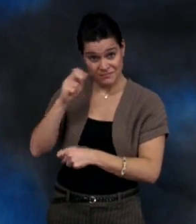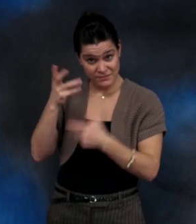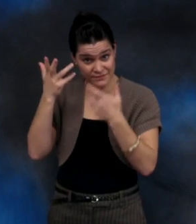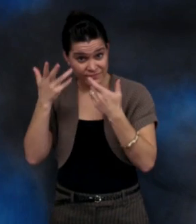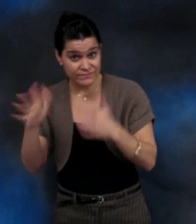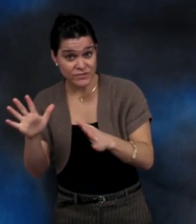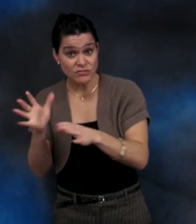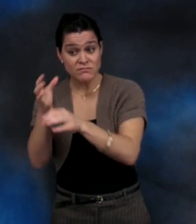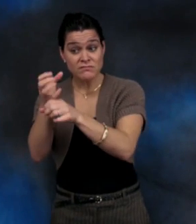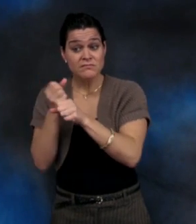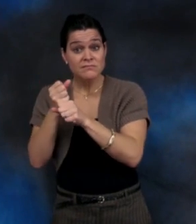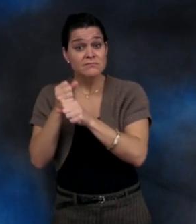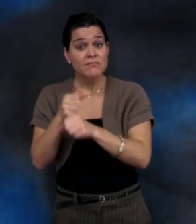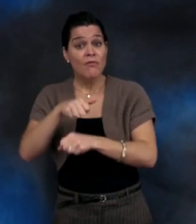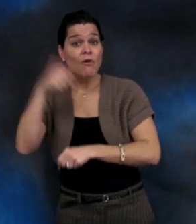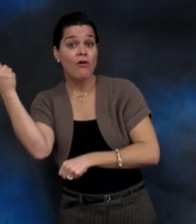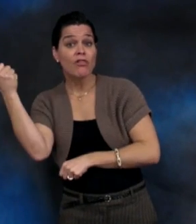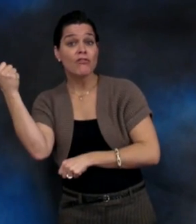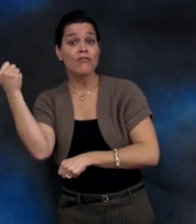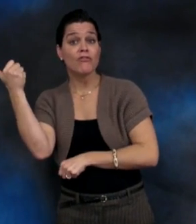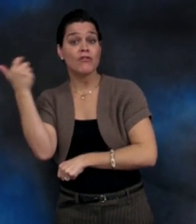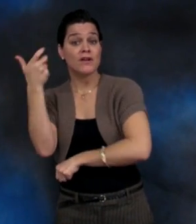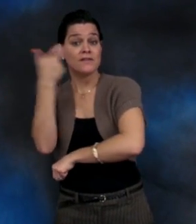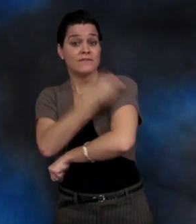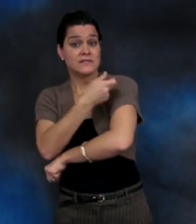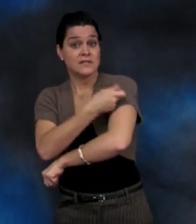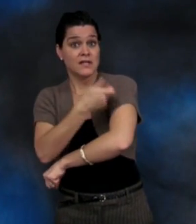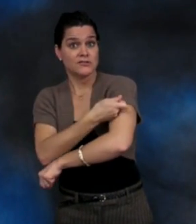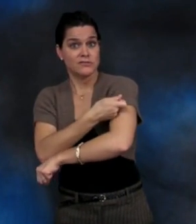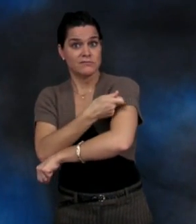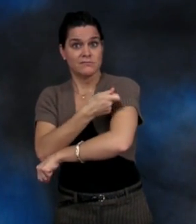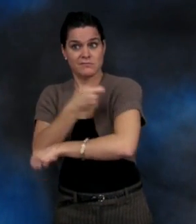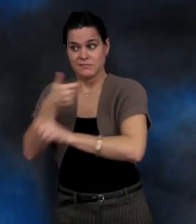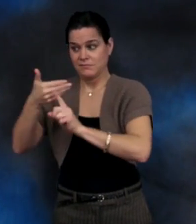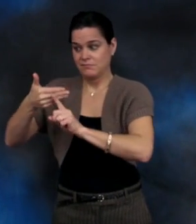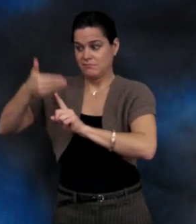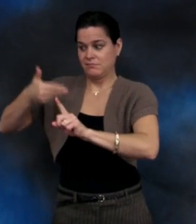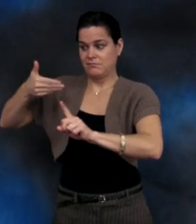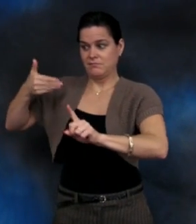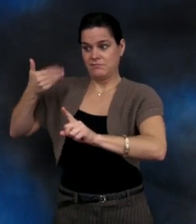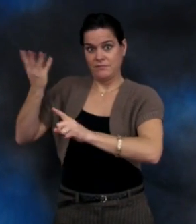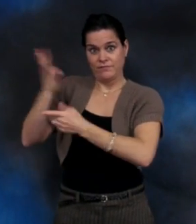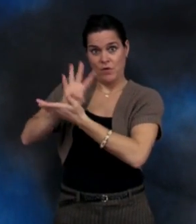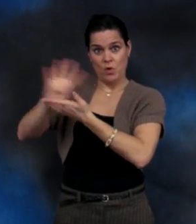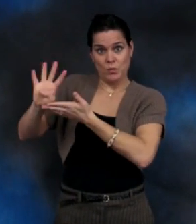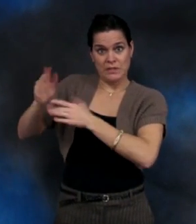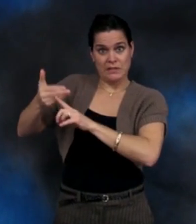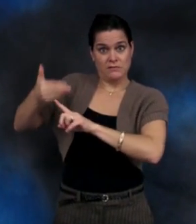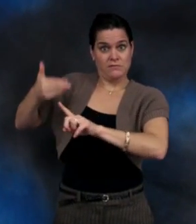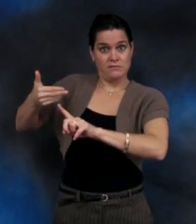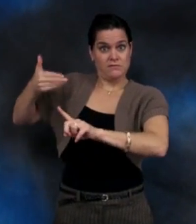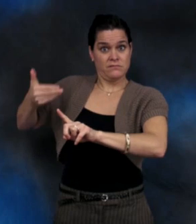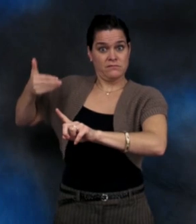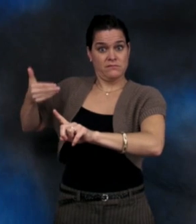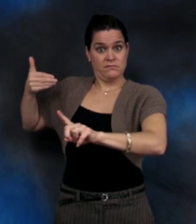13. Has the person to be vaccinated received any other vaccinations in the past four weeks?